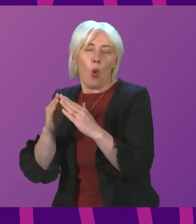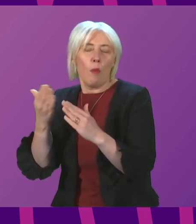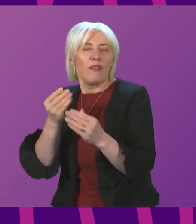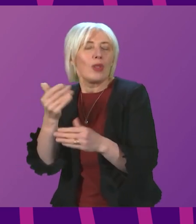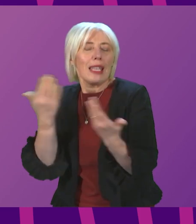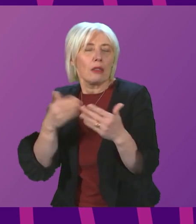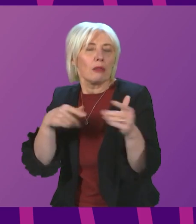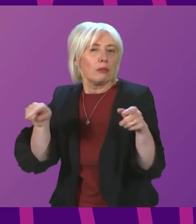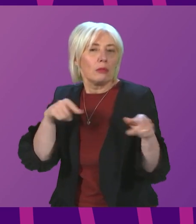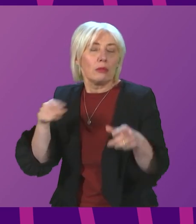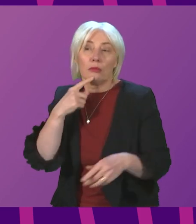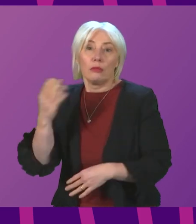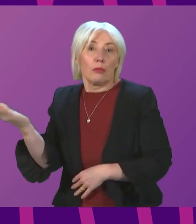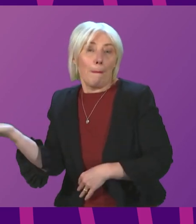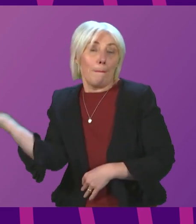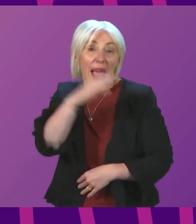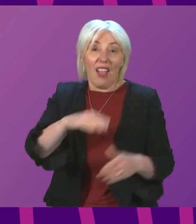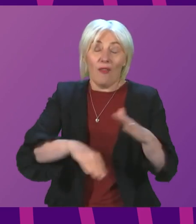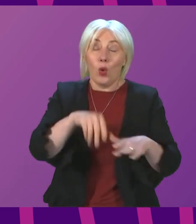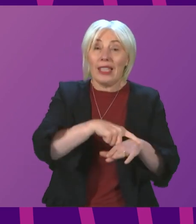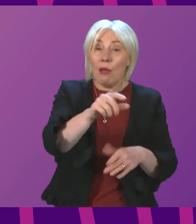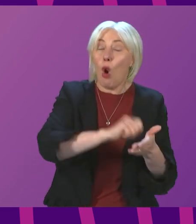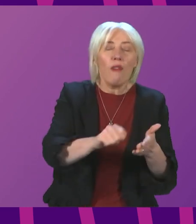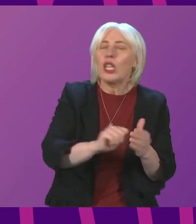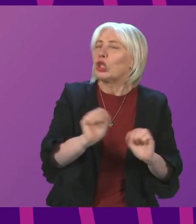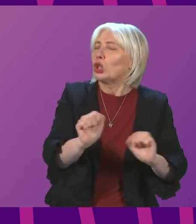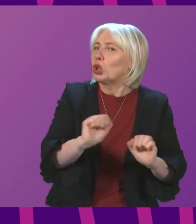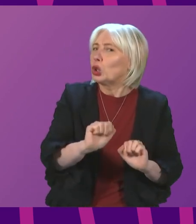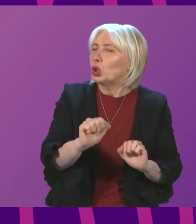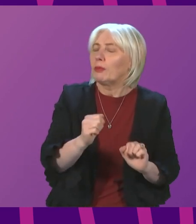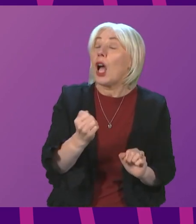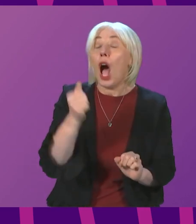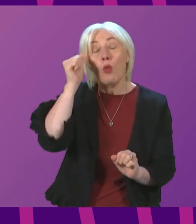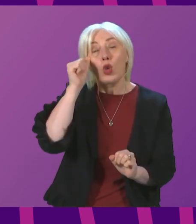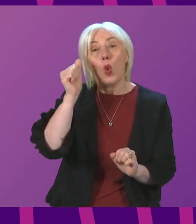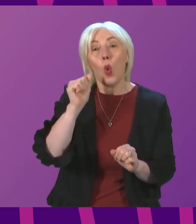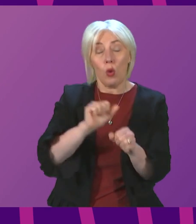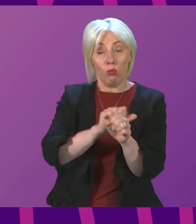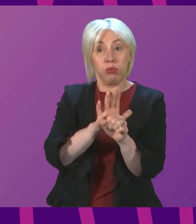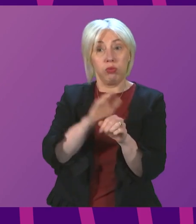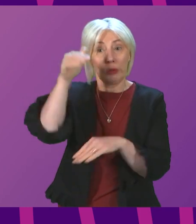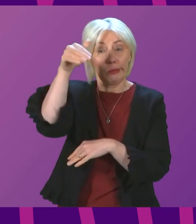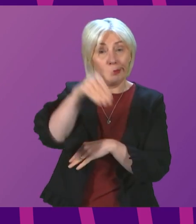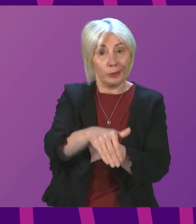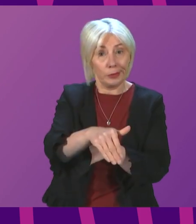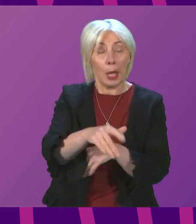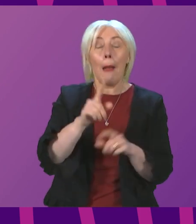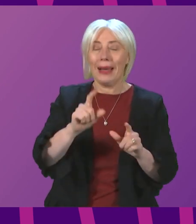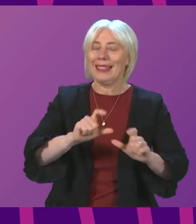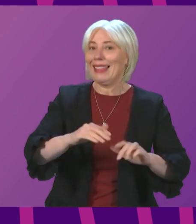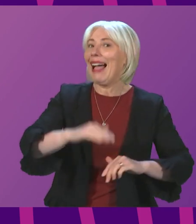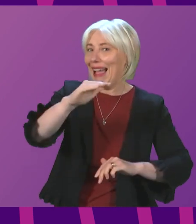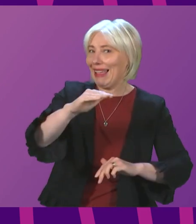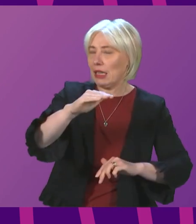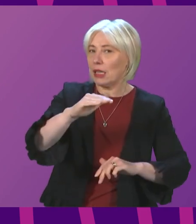wholesale return to the office next week. Indeed, given that the level of infection, though falling, remains high, a mass return at this stage